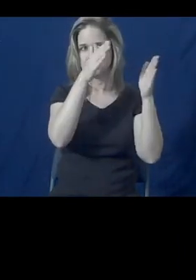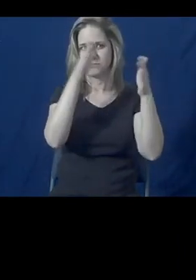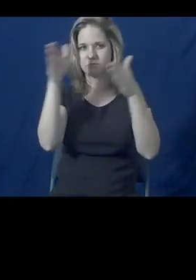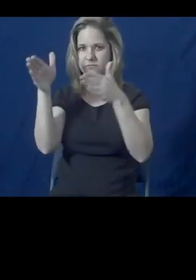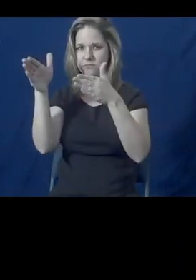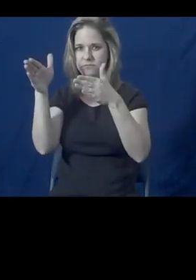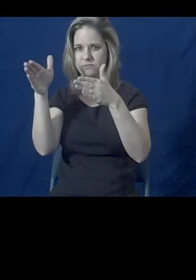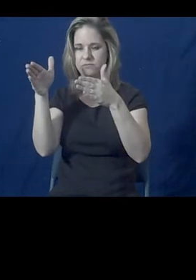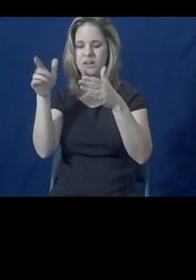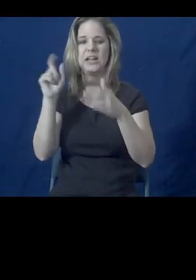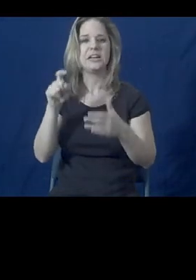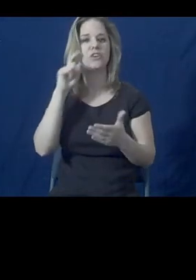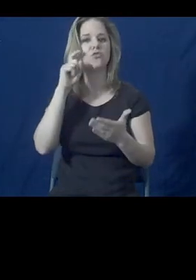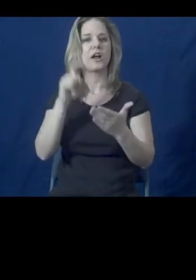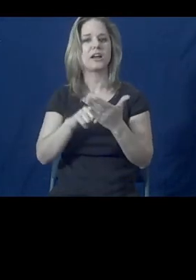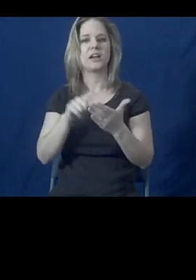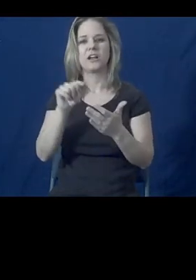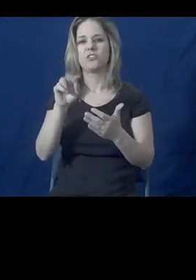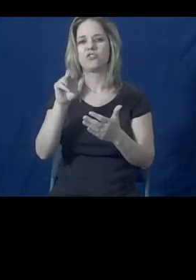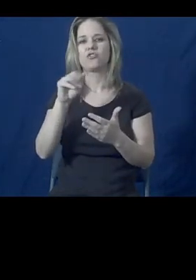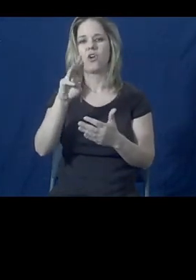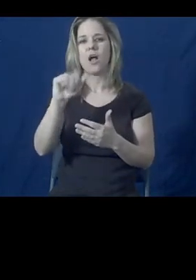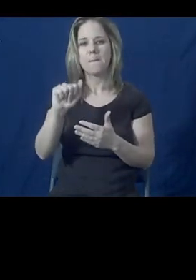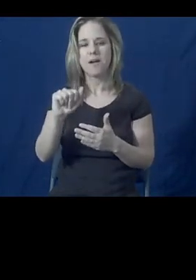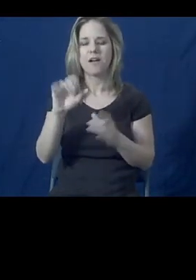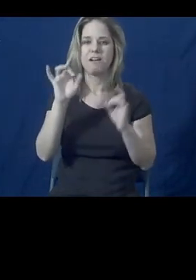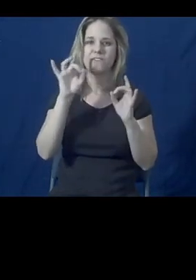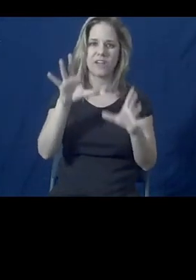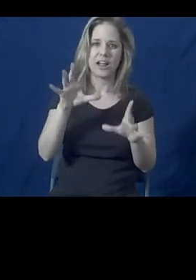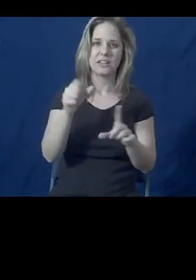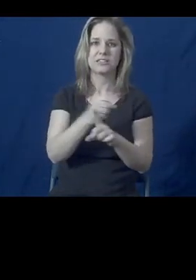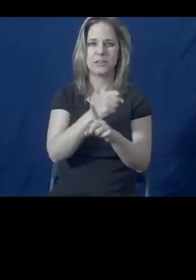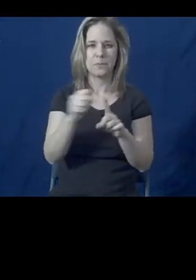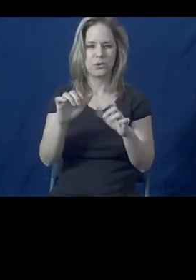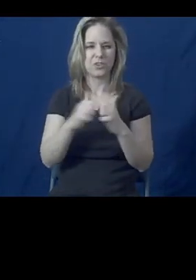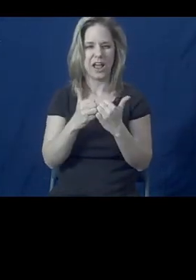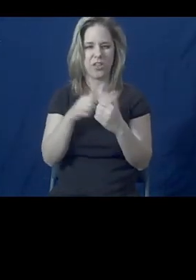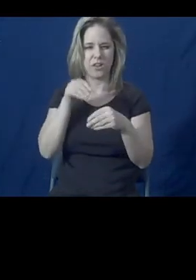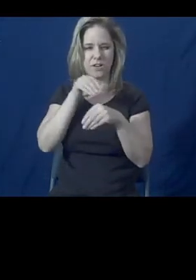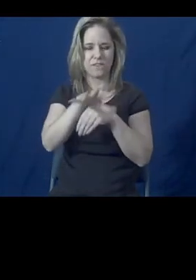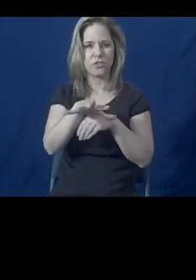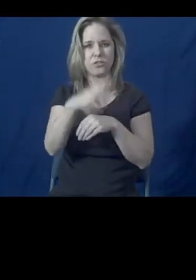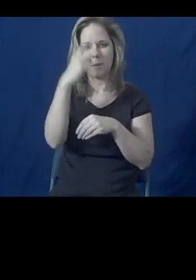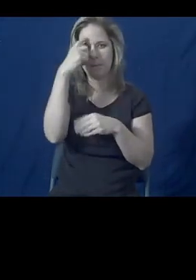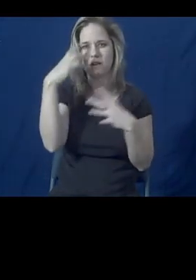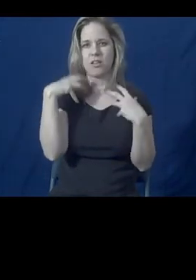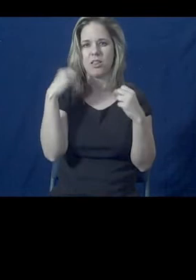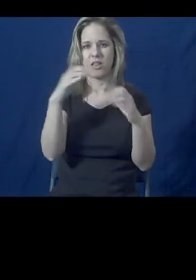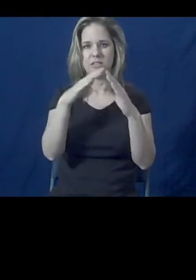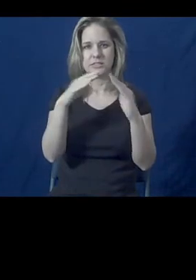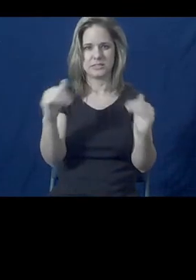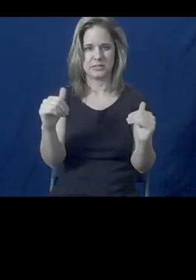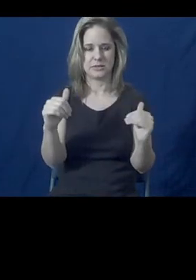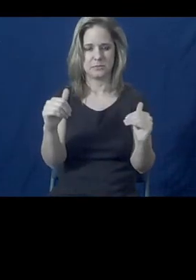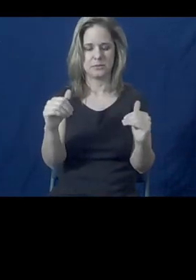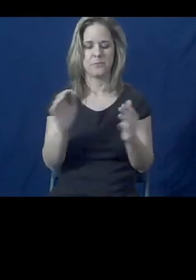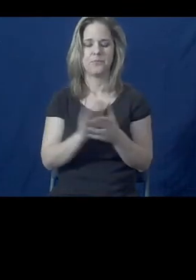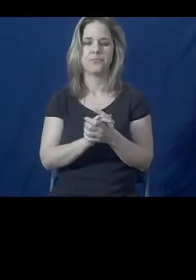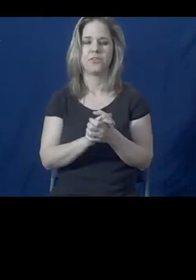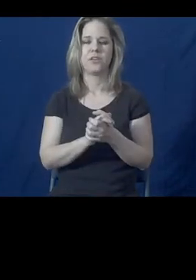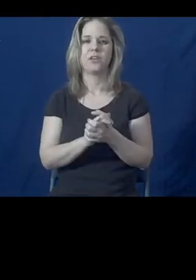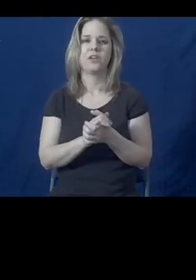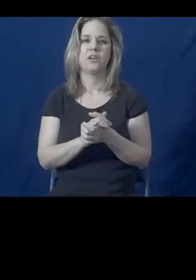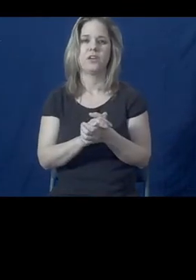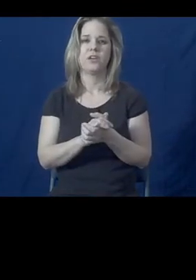that trauma and violence and abuse plays in developing mental health systems. And so while at the